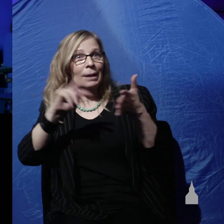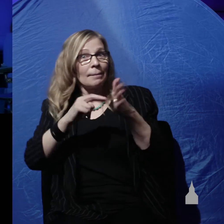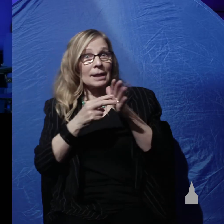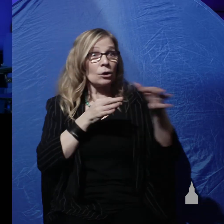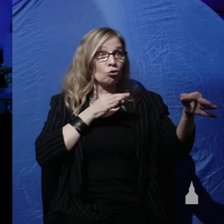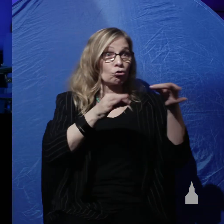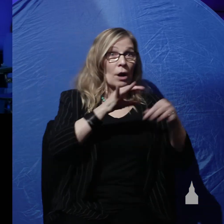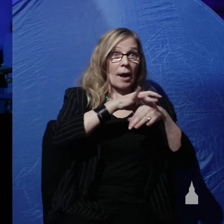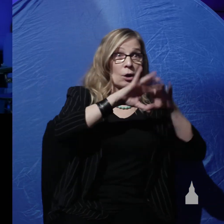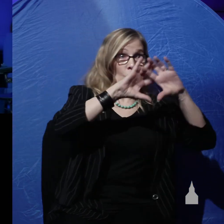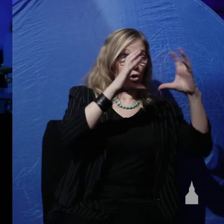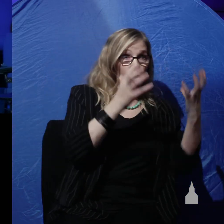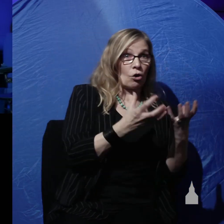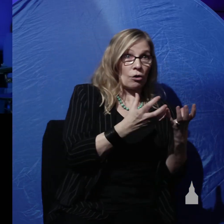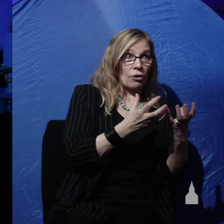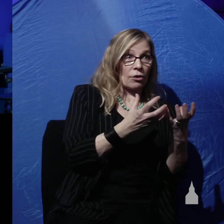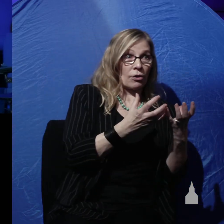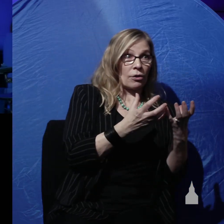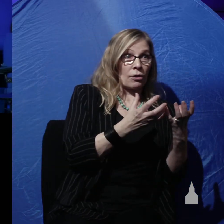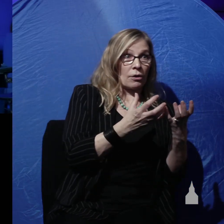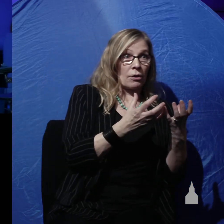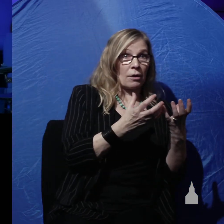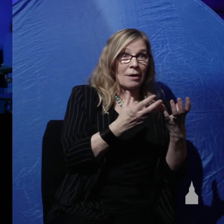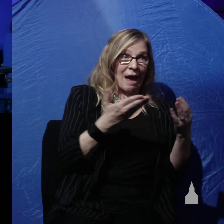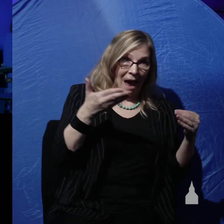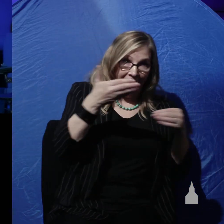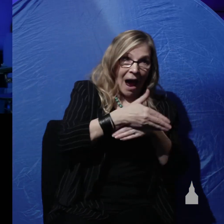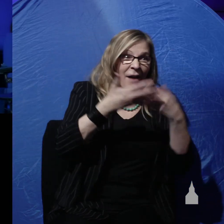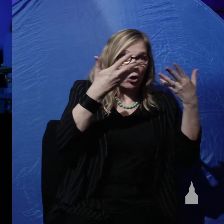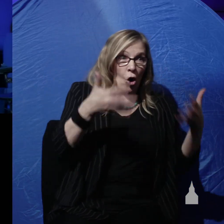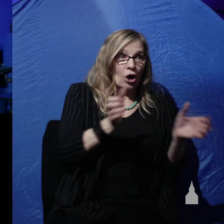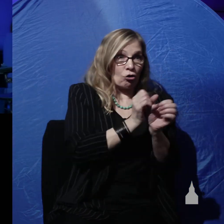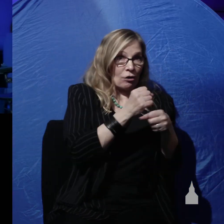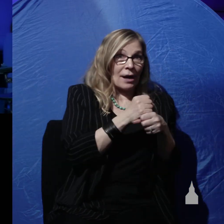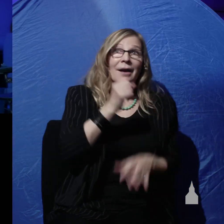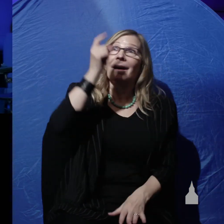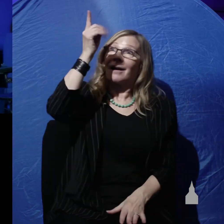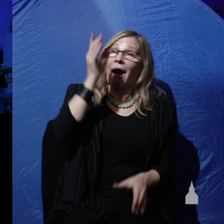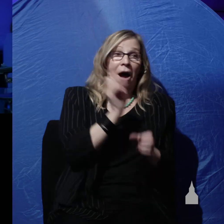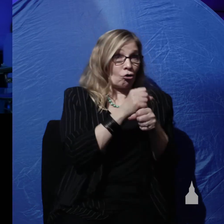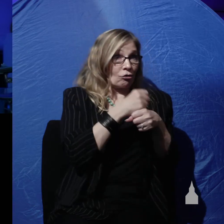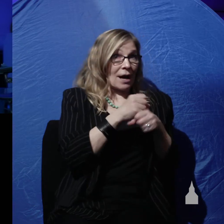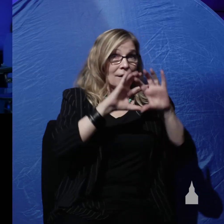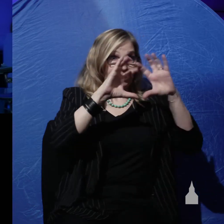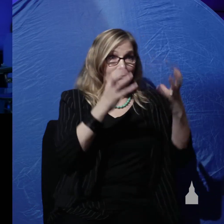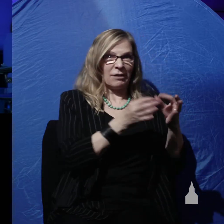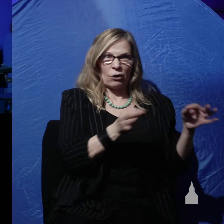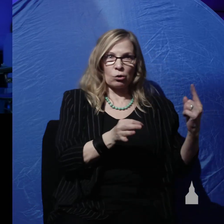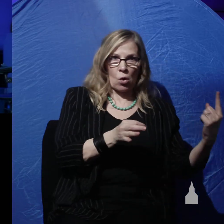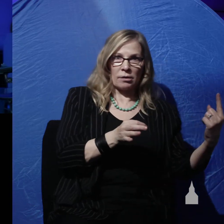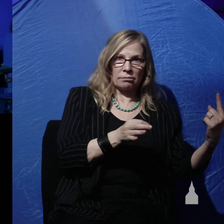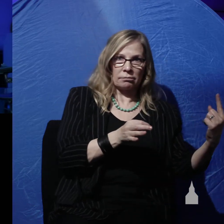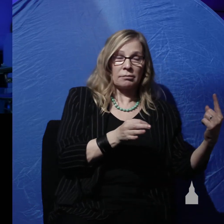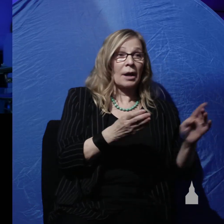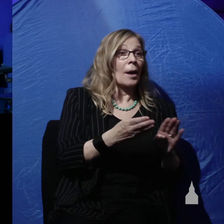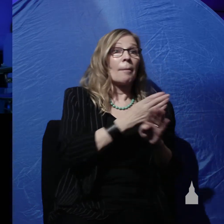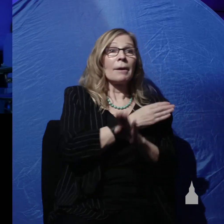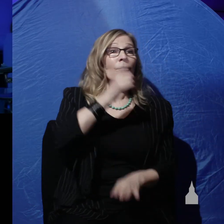earth just after it was created. So God created the earth in verse one and then before God went on to say